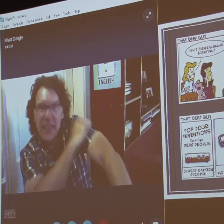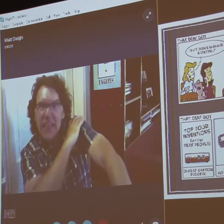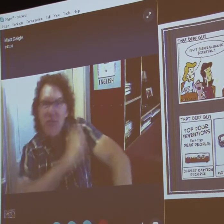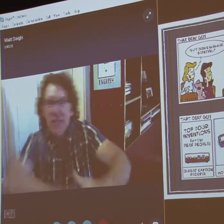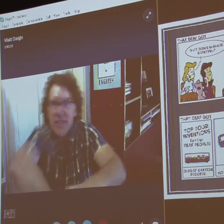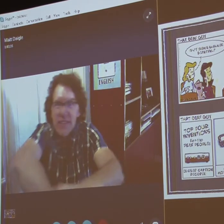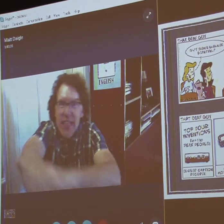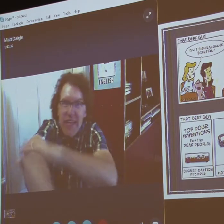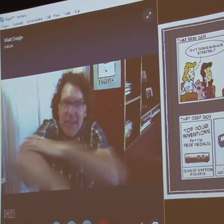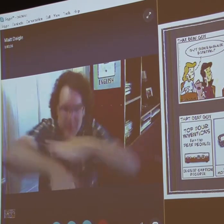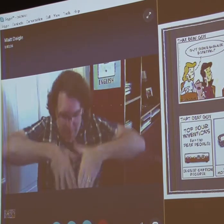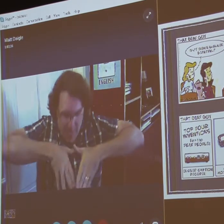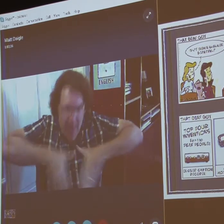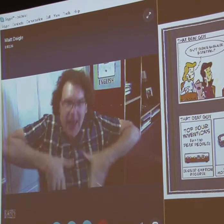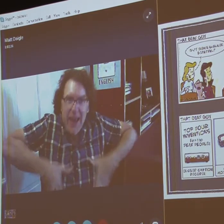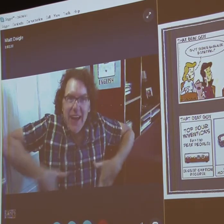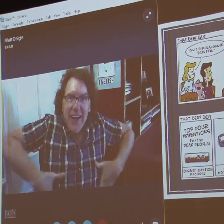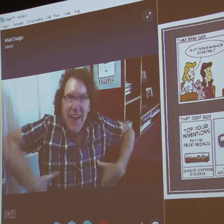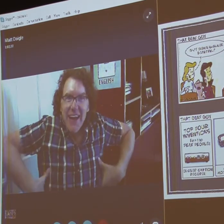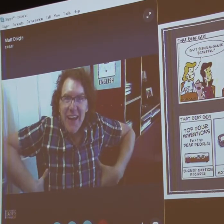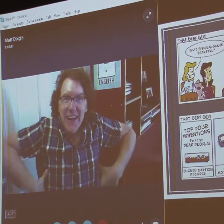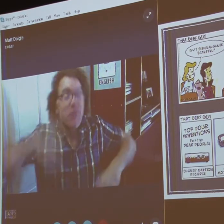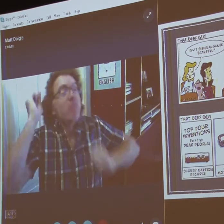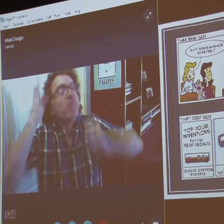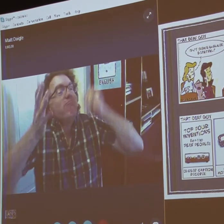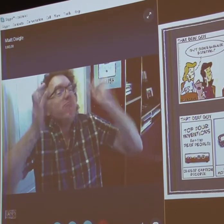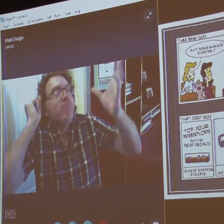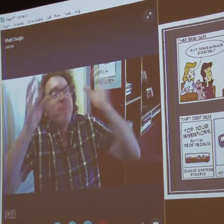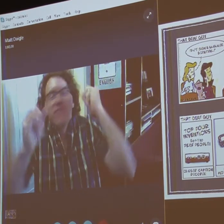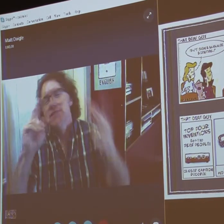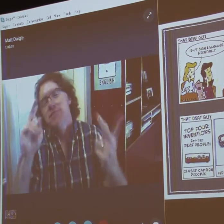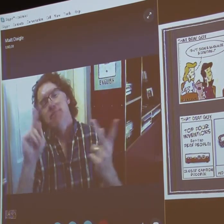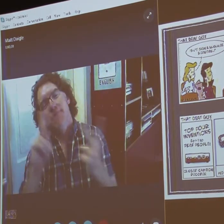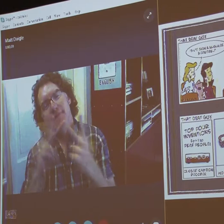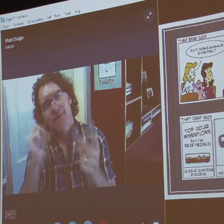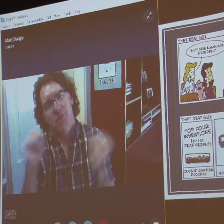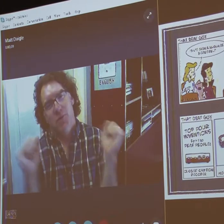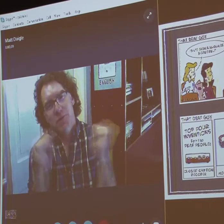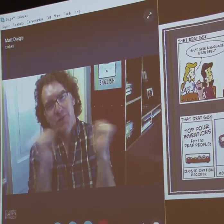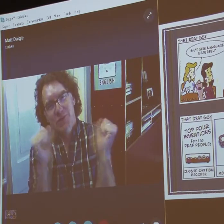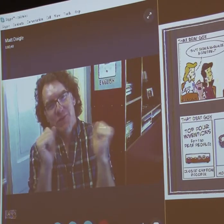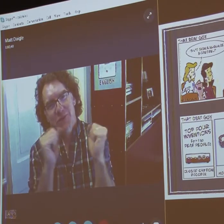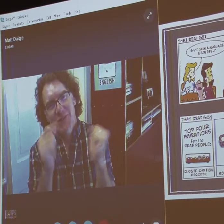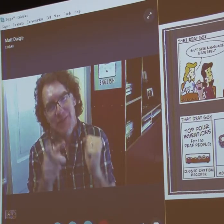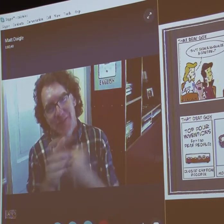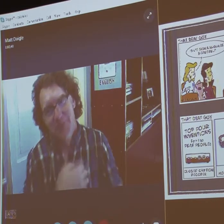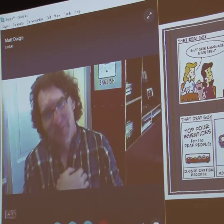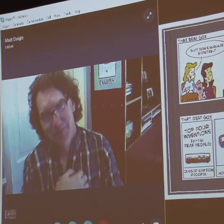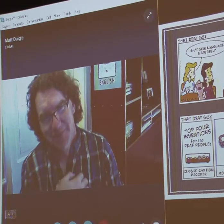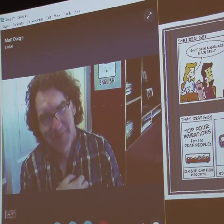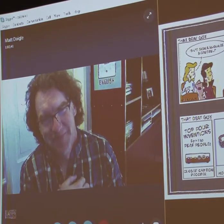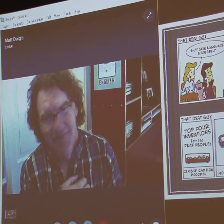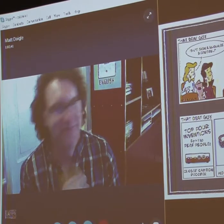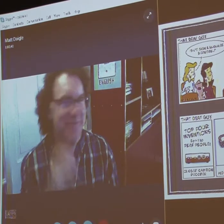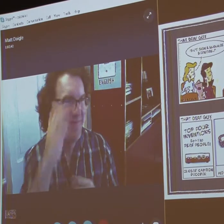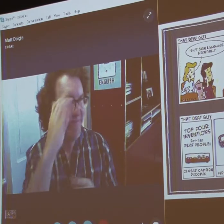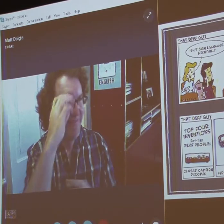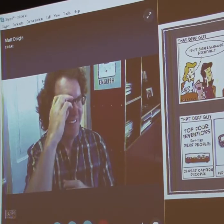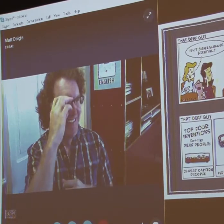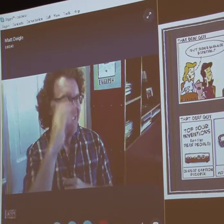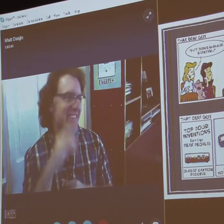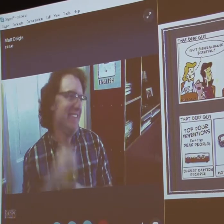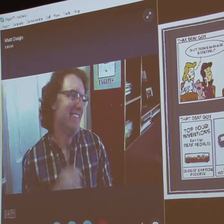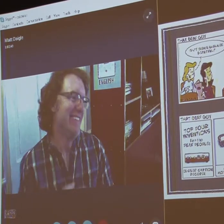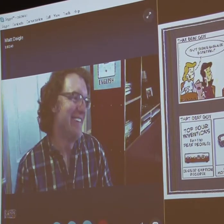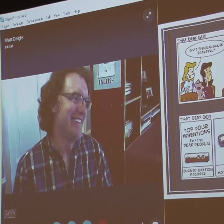my arms are nice and warm. The blanket's wrapped around me. And it's perfect. So, one of the top. One of the